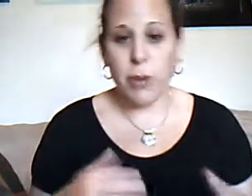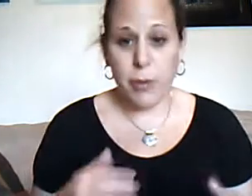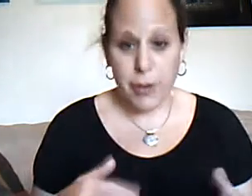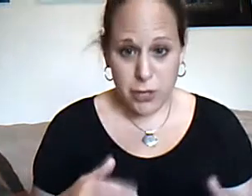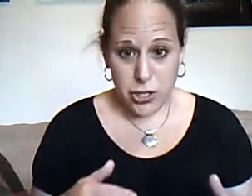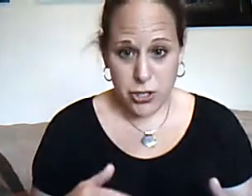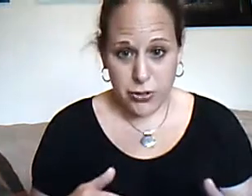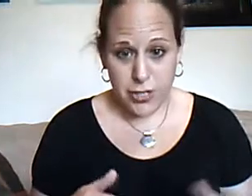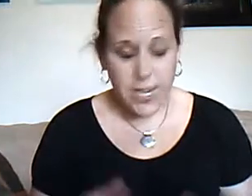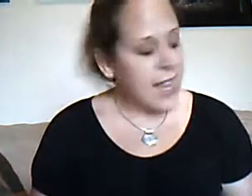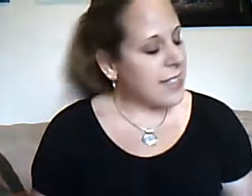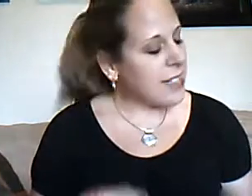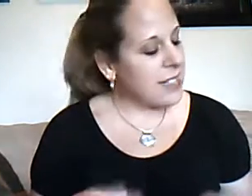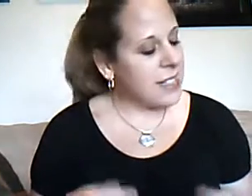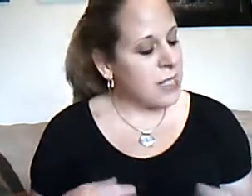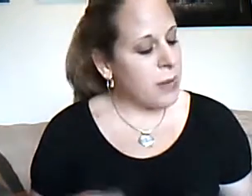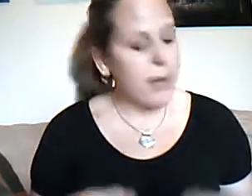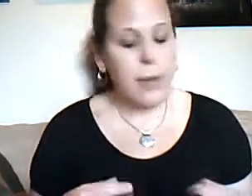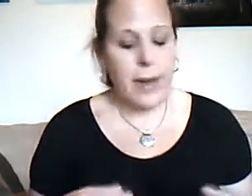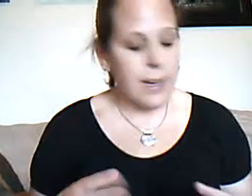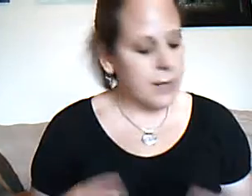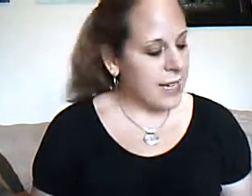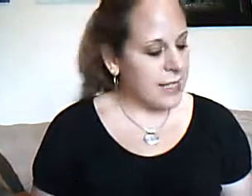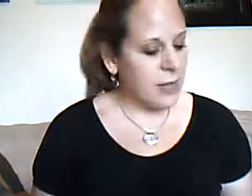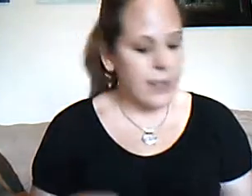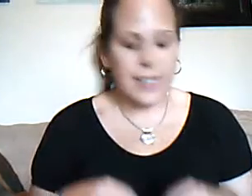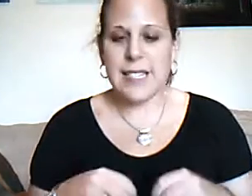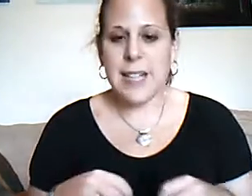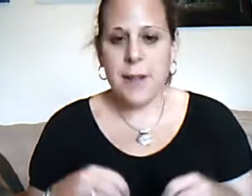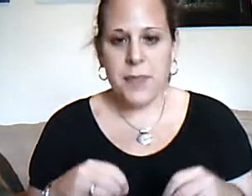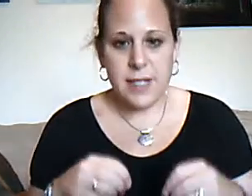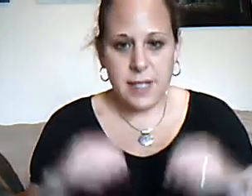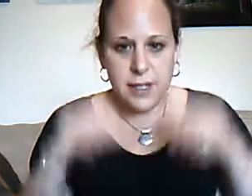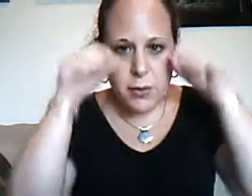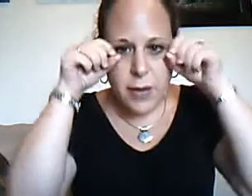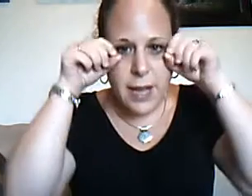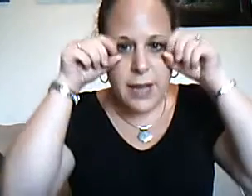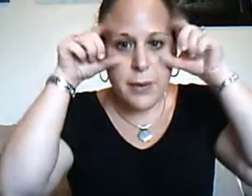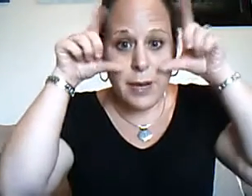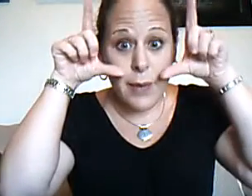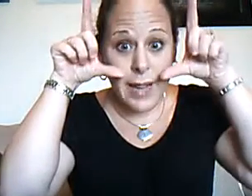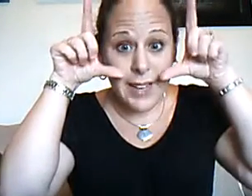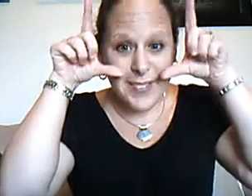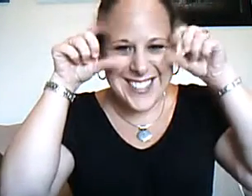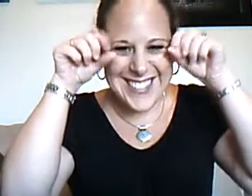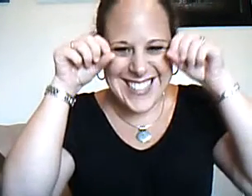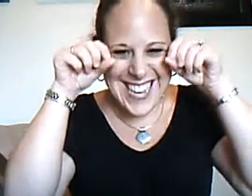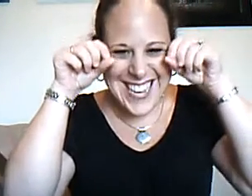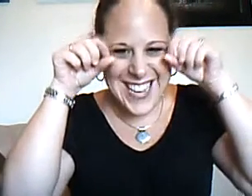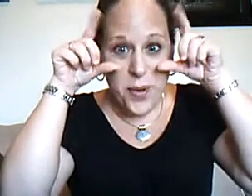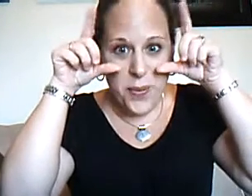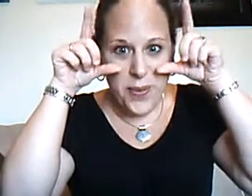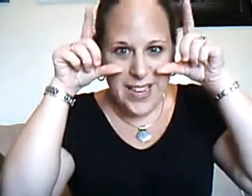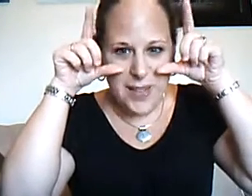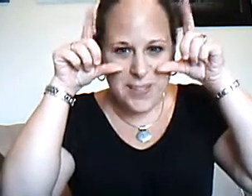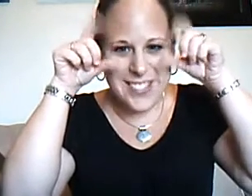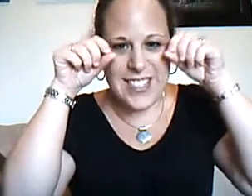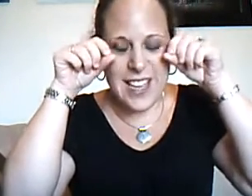Mulberry Bush tune. So, this is the way we wake up today. So, went like this. This is the way we wake up today, wake up today,